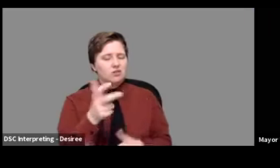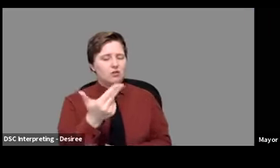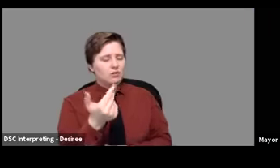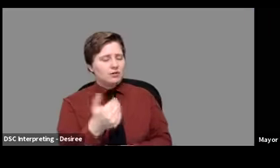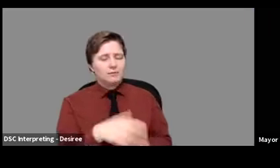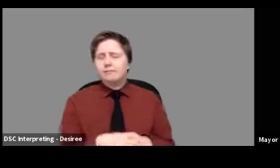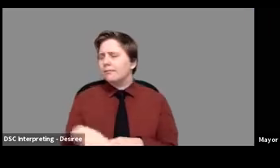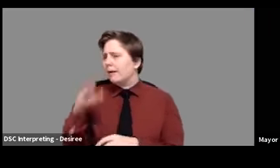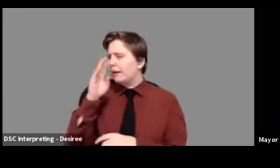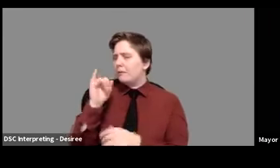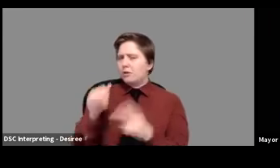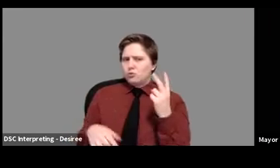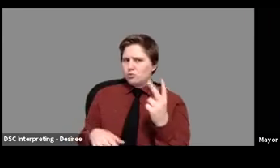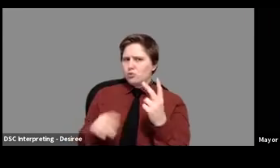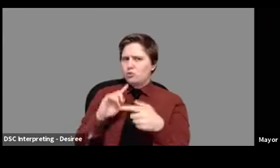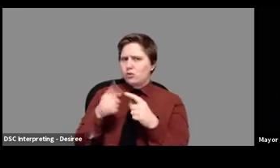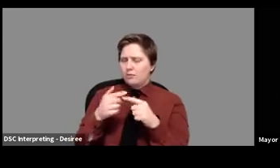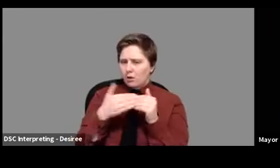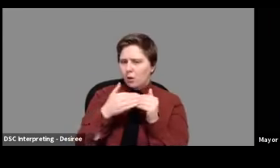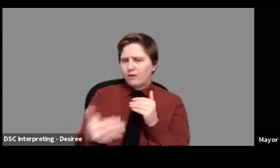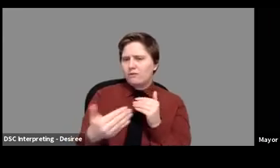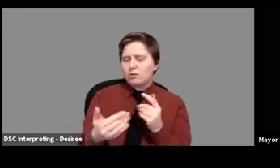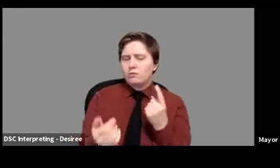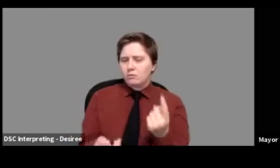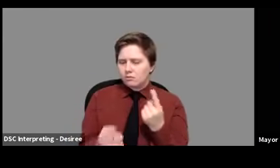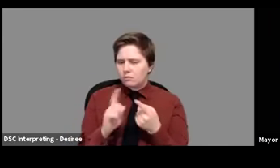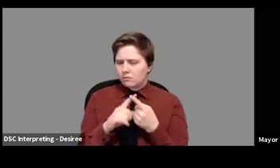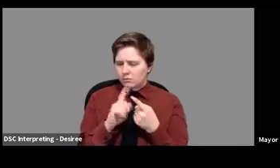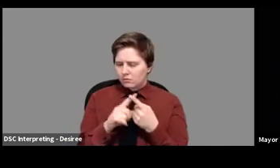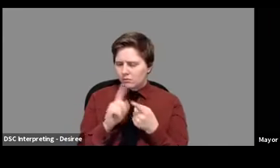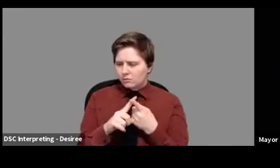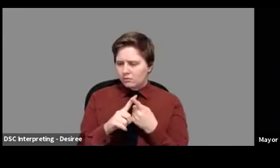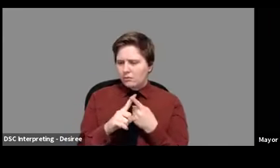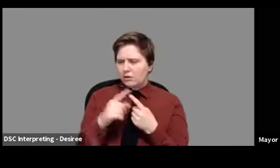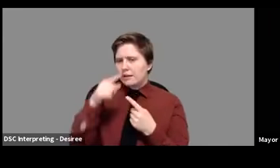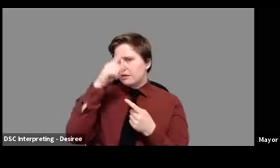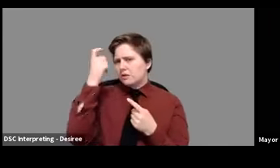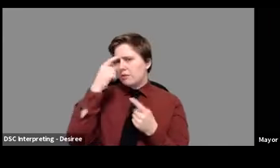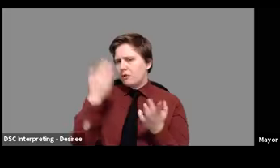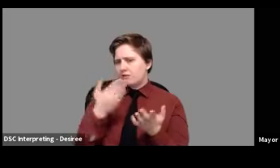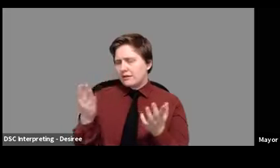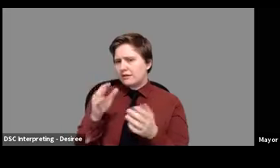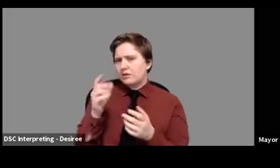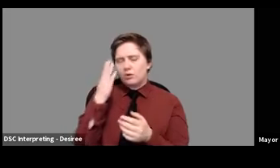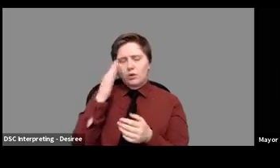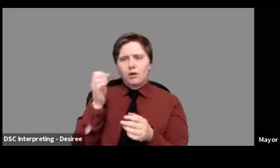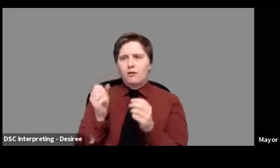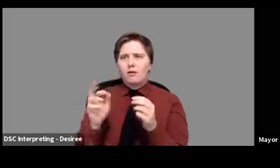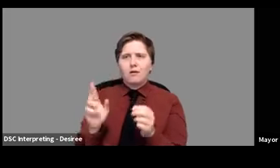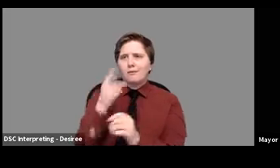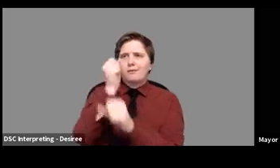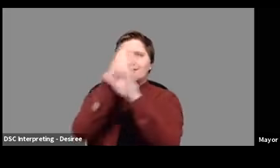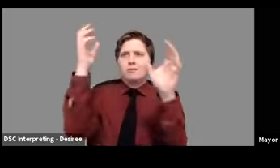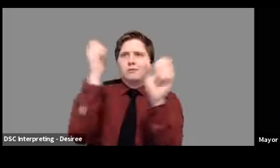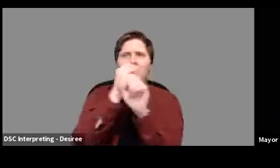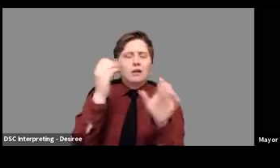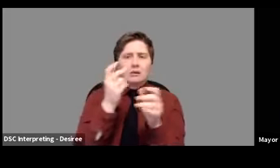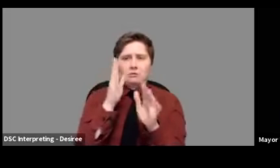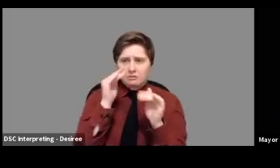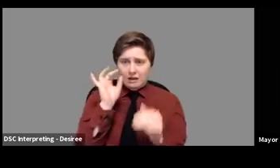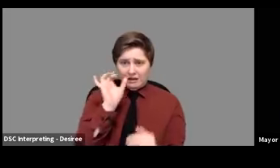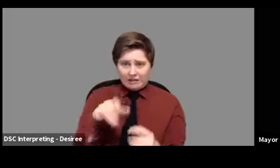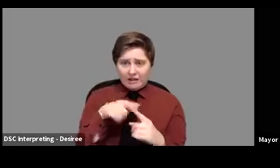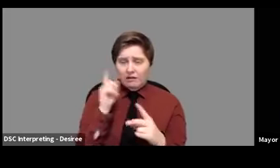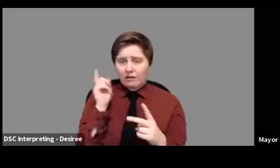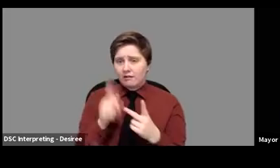Hi, Mayor. Two pieces on going forward. One, uh, summer events, things like fireworks. Do you anticipate us seeing the fireworks?